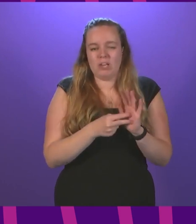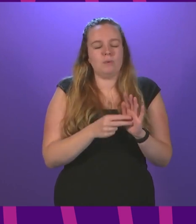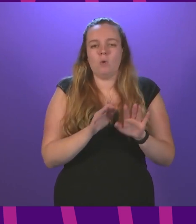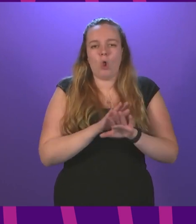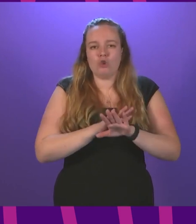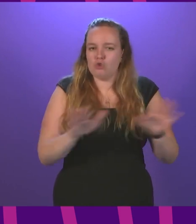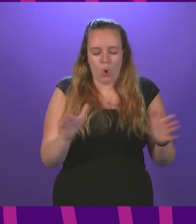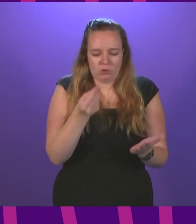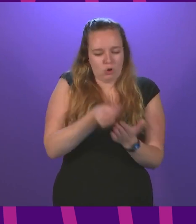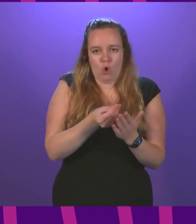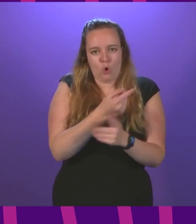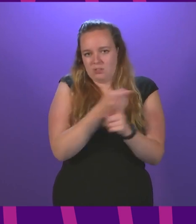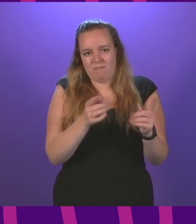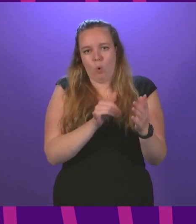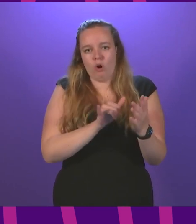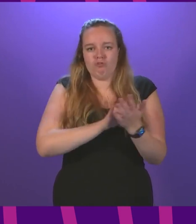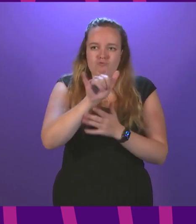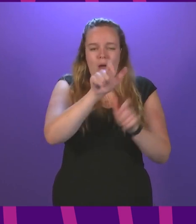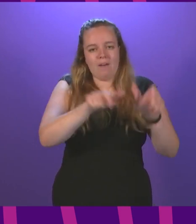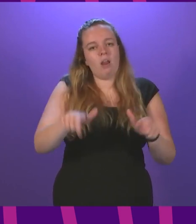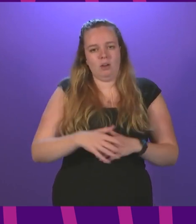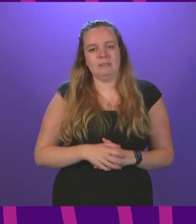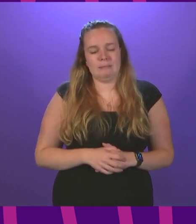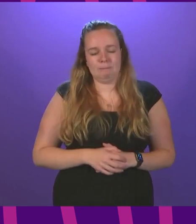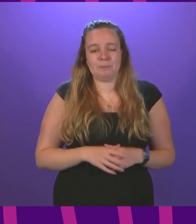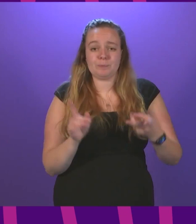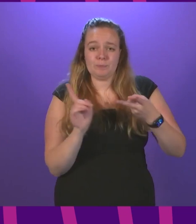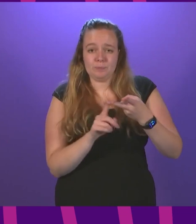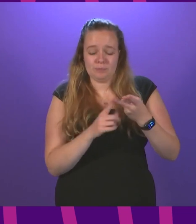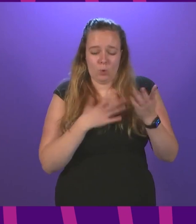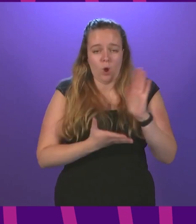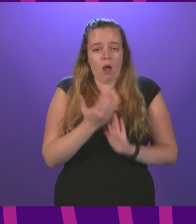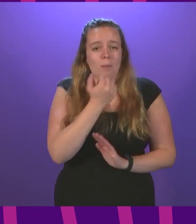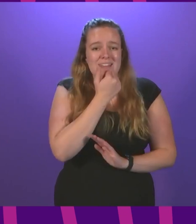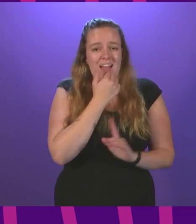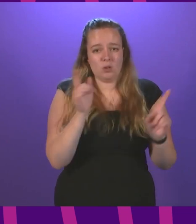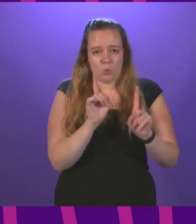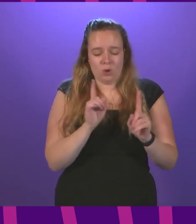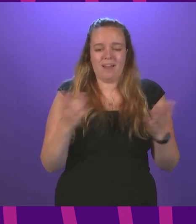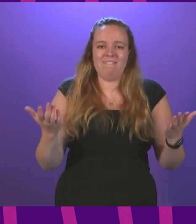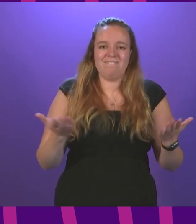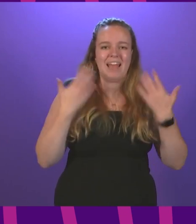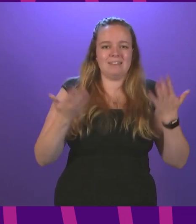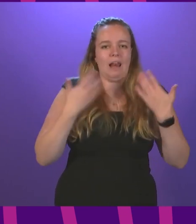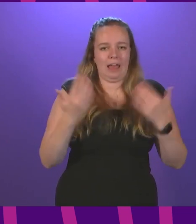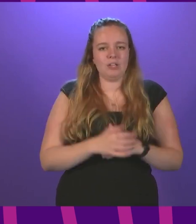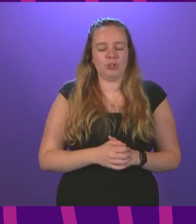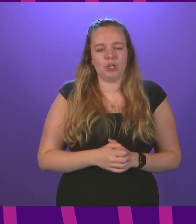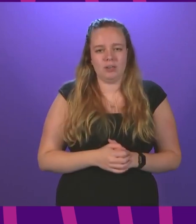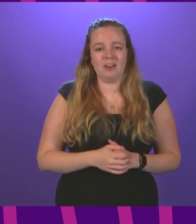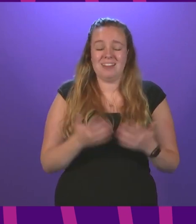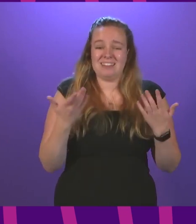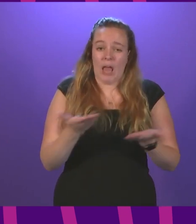incur costs for travellers. The second point I want to give an update on is ventilation. It is now